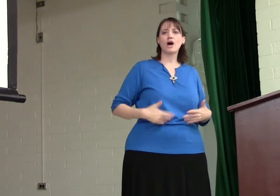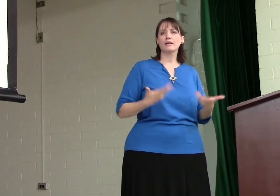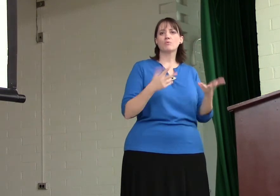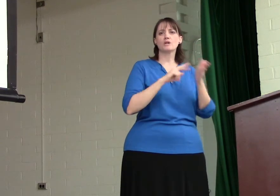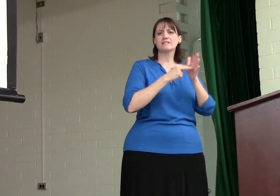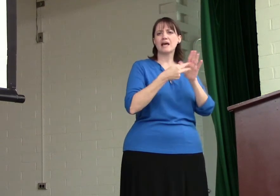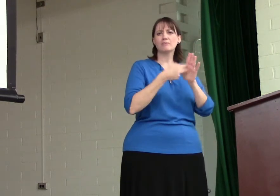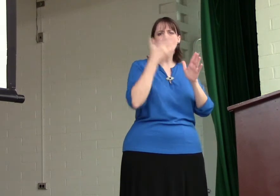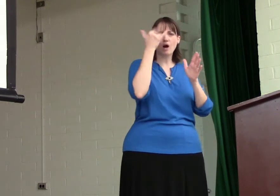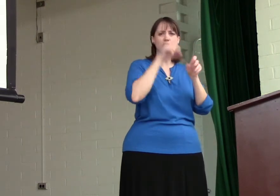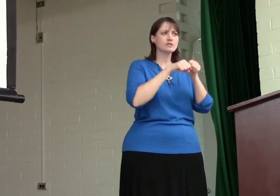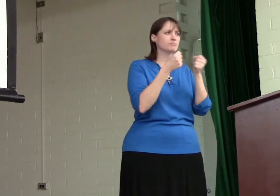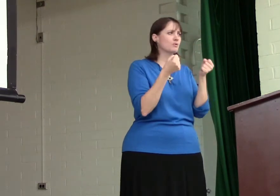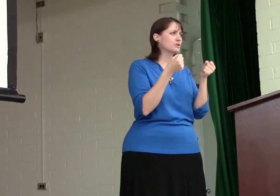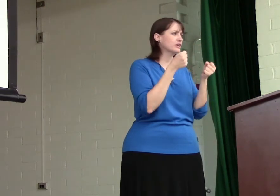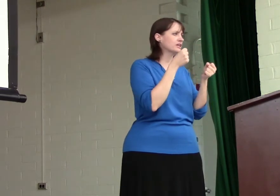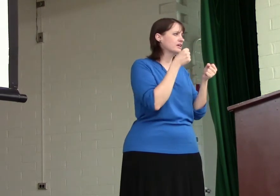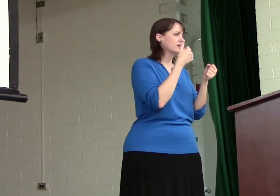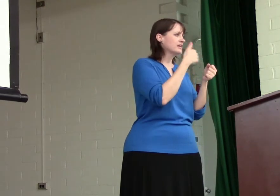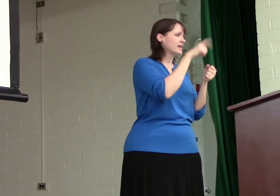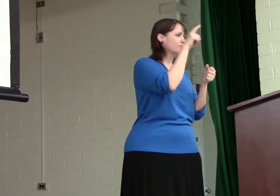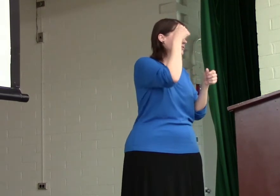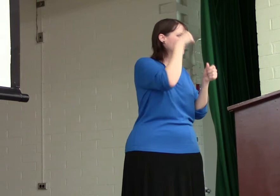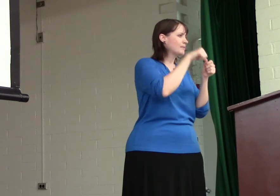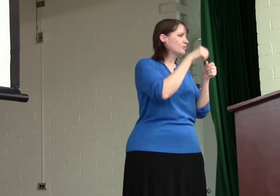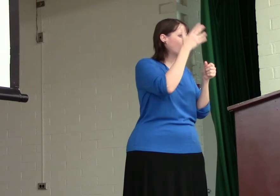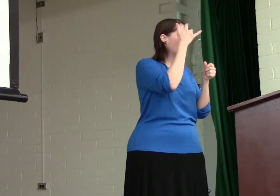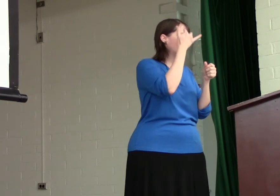body. But what does that mean? Why was it broken? Anybody remember why?